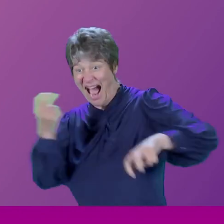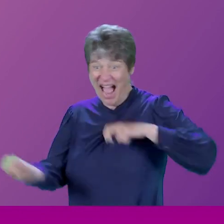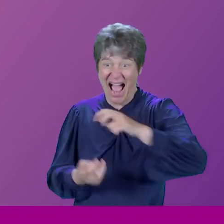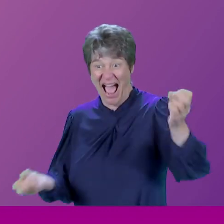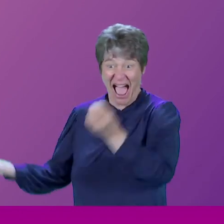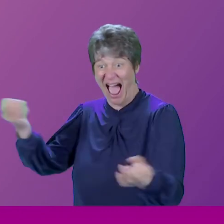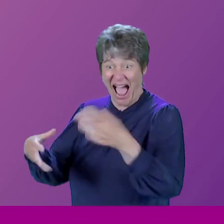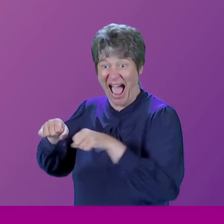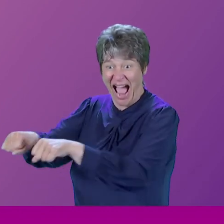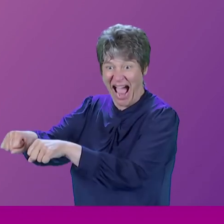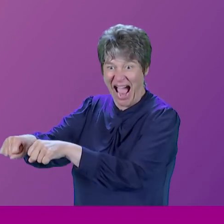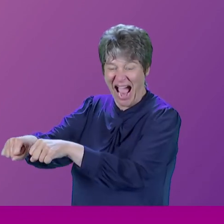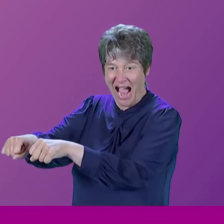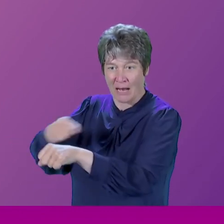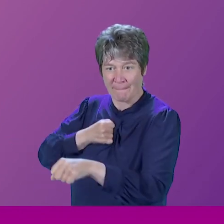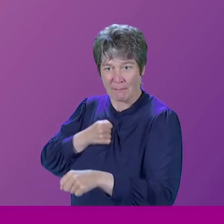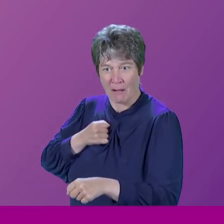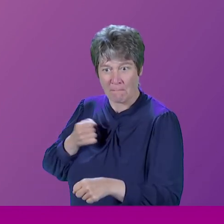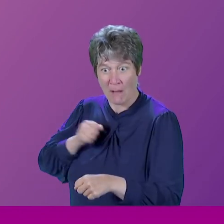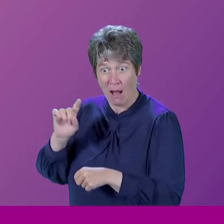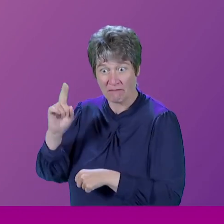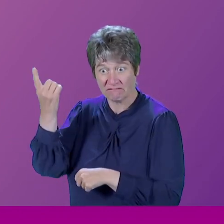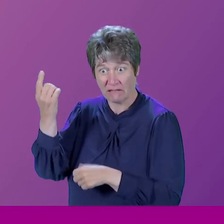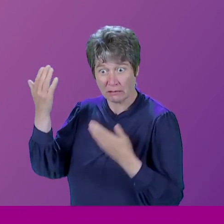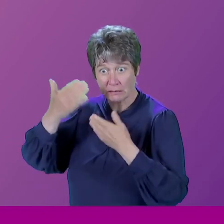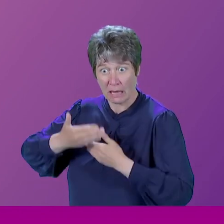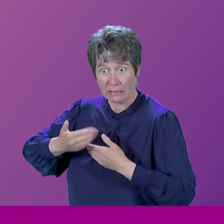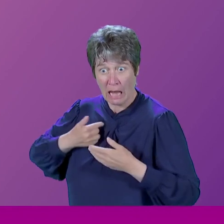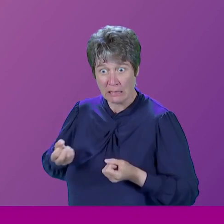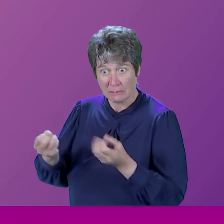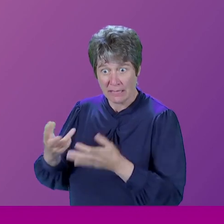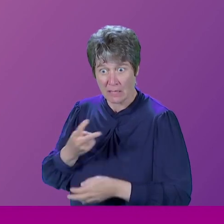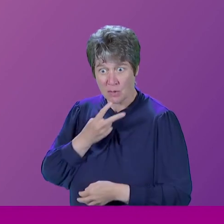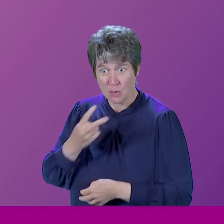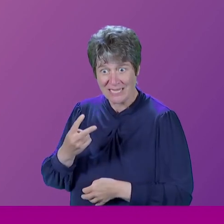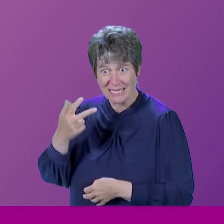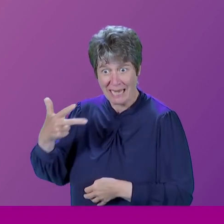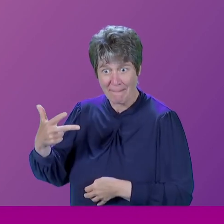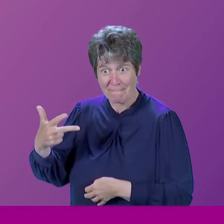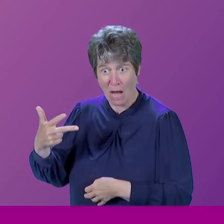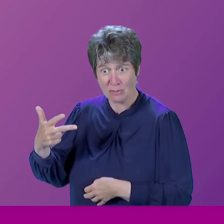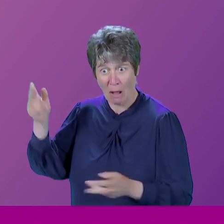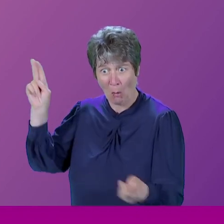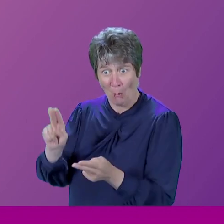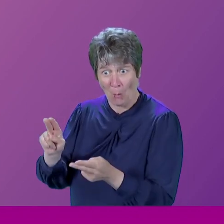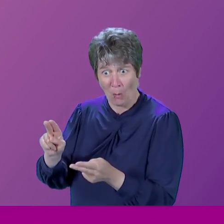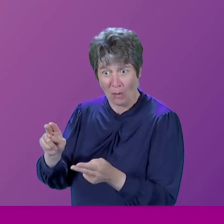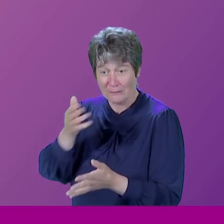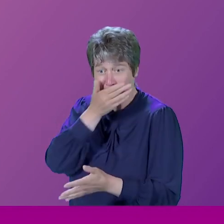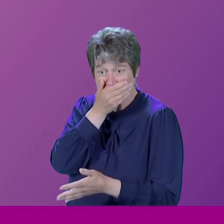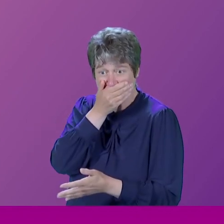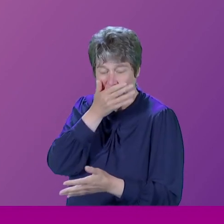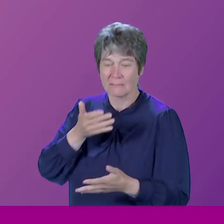by the first evening, I'd spent 28 pounds of my 80 for the week. And, you know, things like